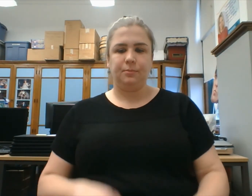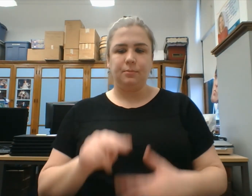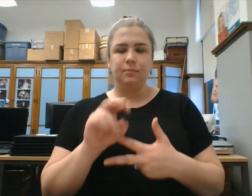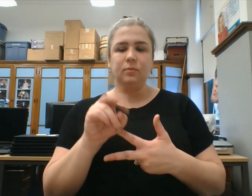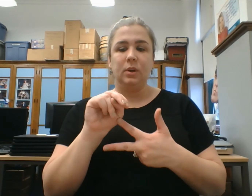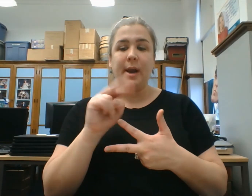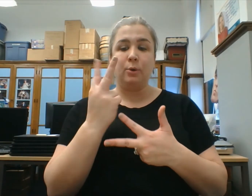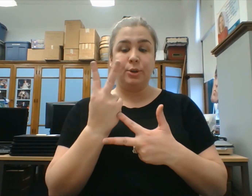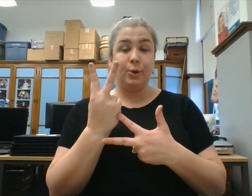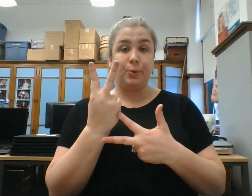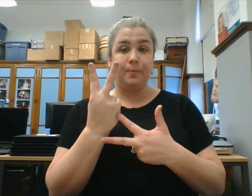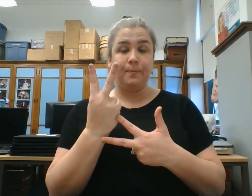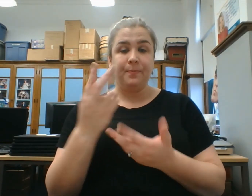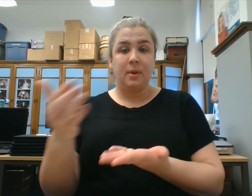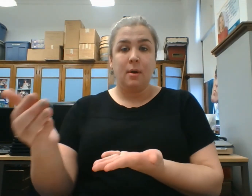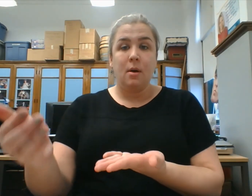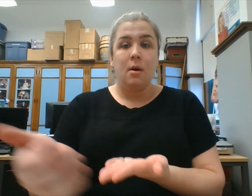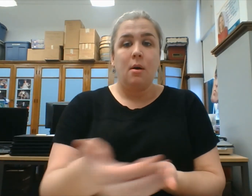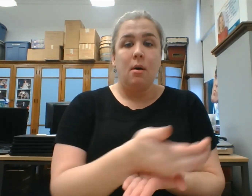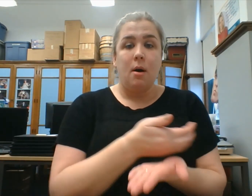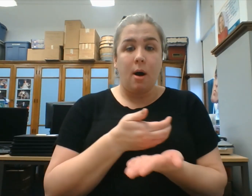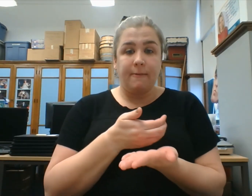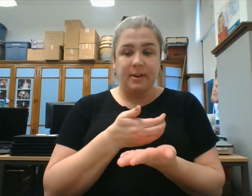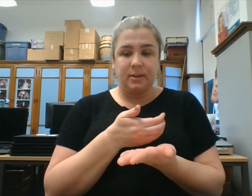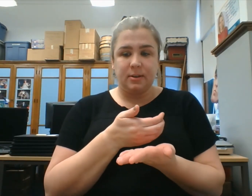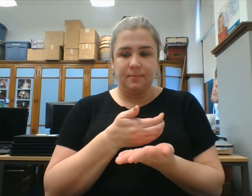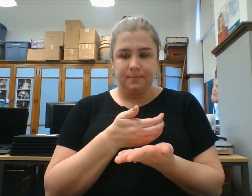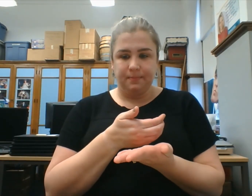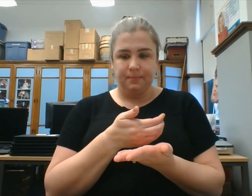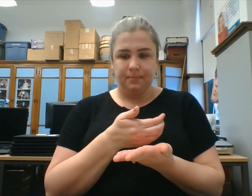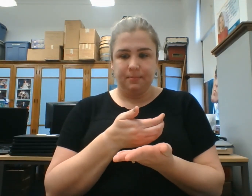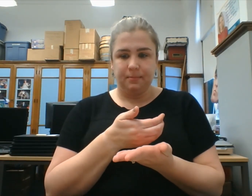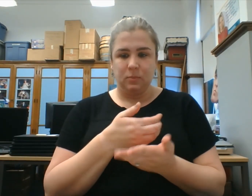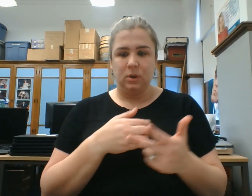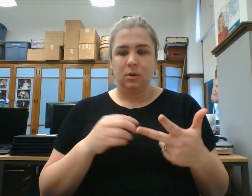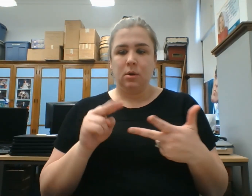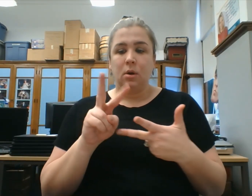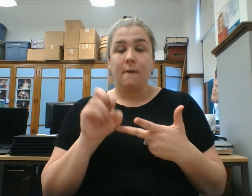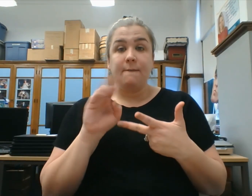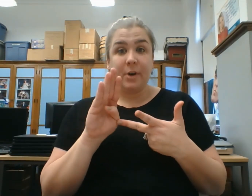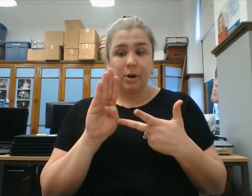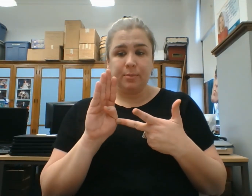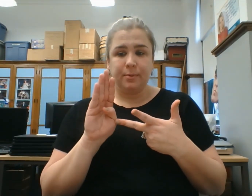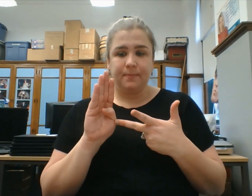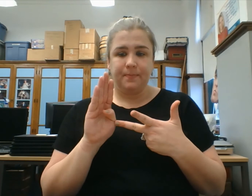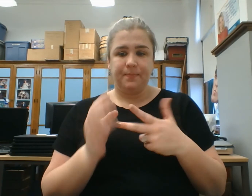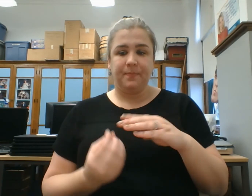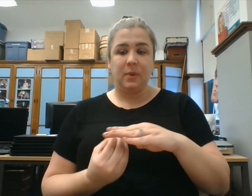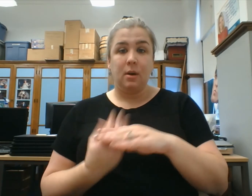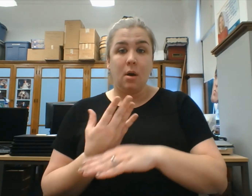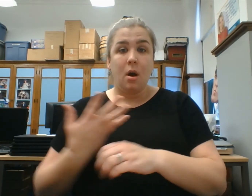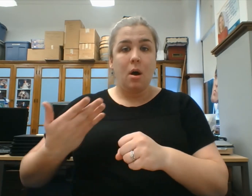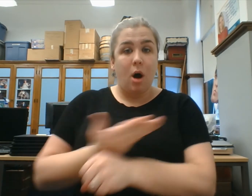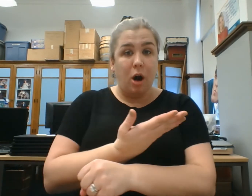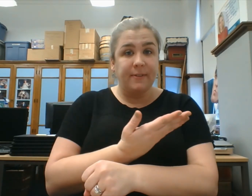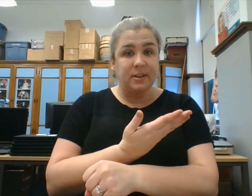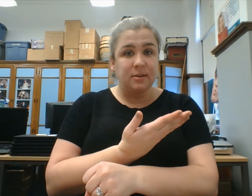Noun 2. Harvest. Verb. Harvest.